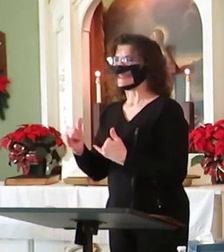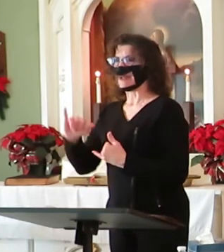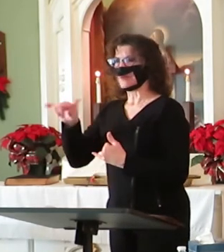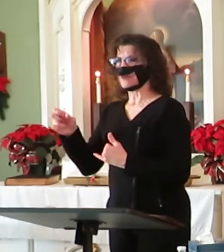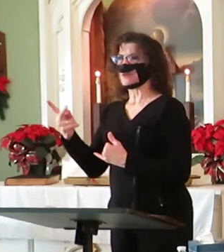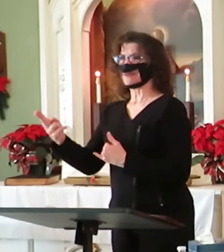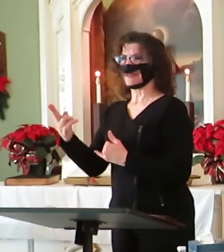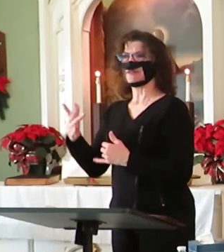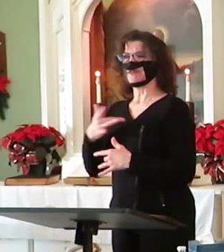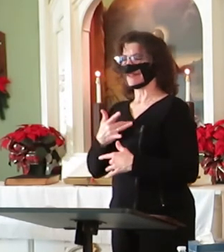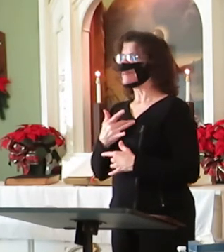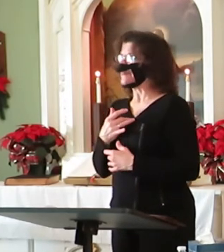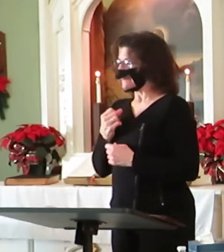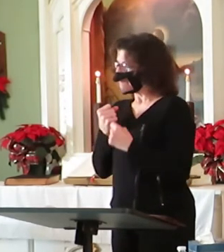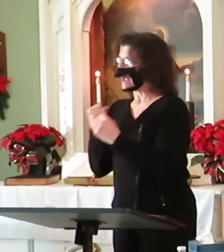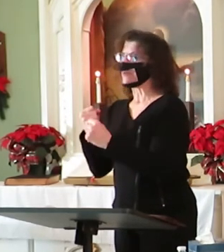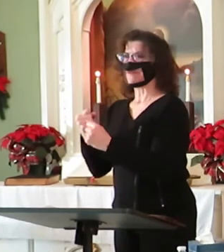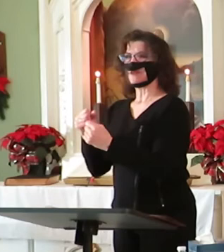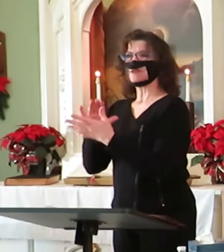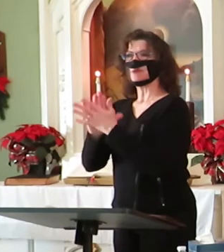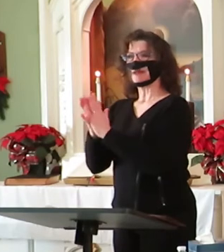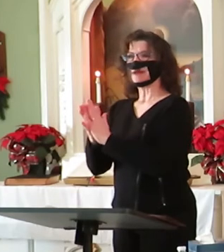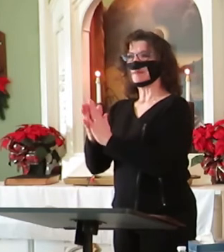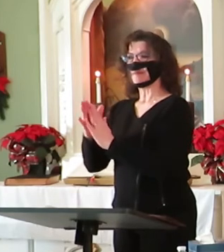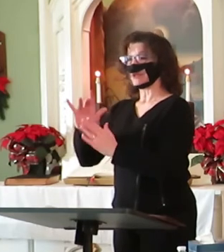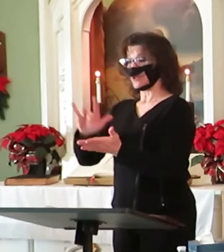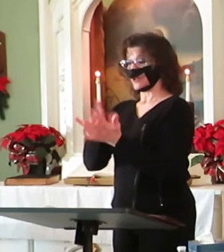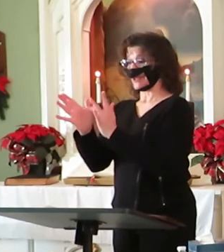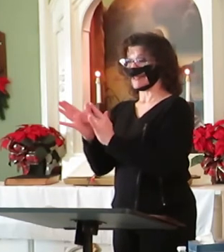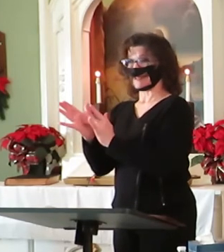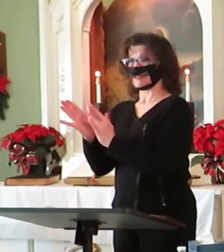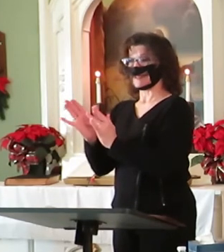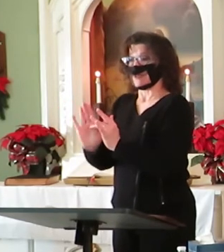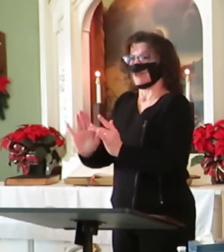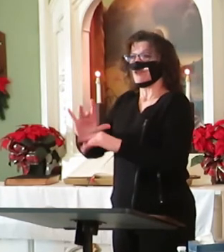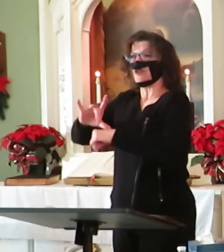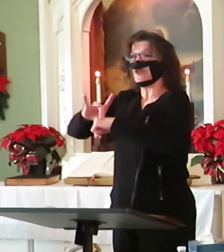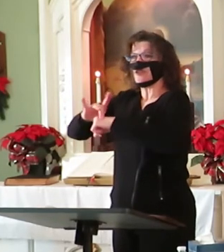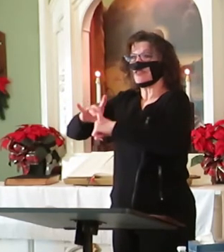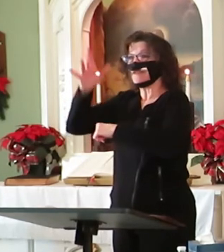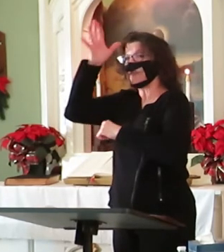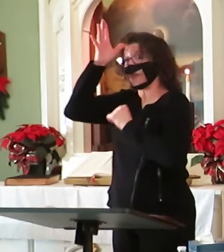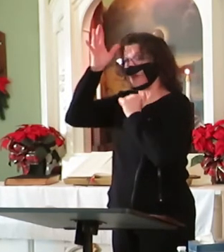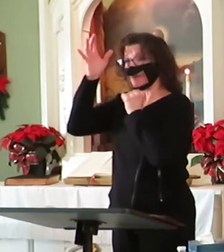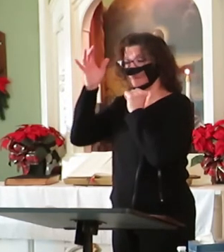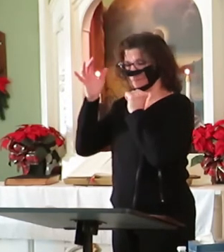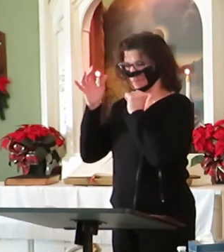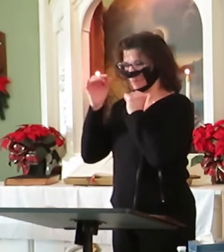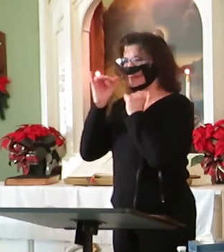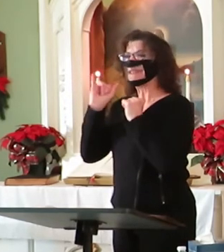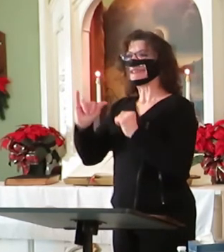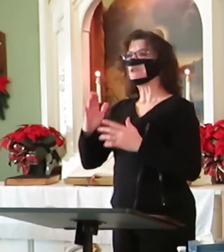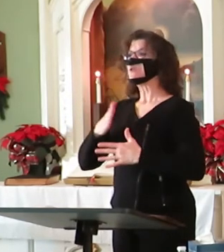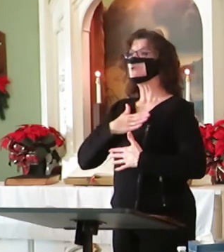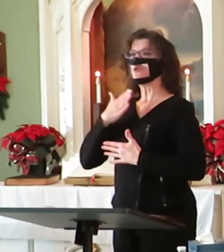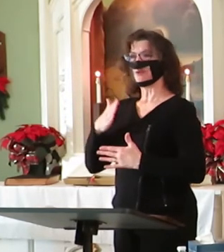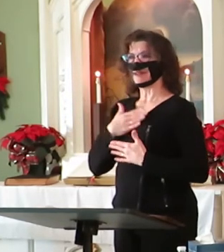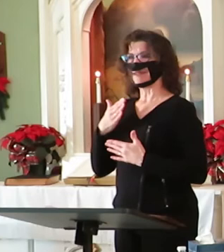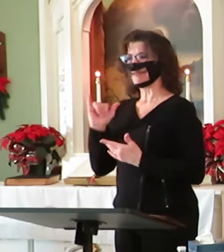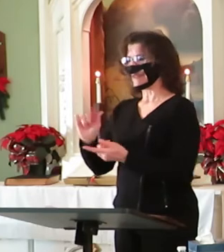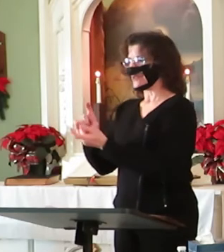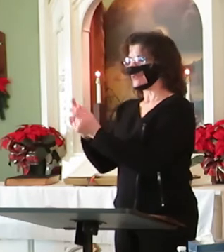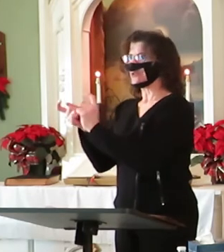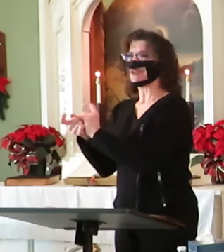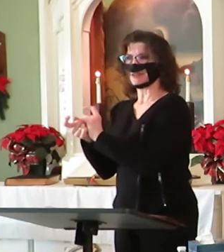Jesus' chosen earthly father. Joy, joy imparted by the Holy Spirit was what changed the disciples